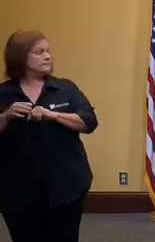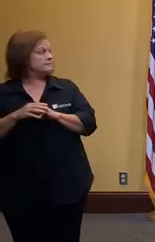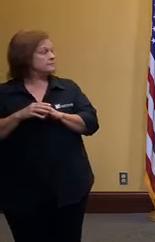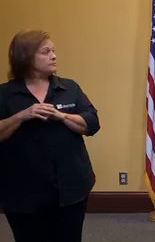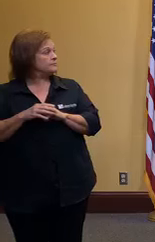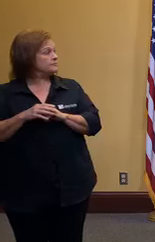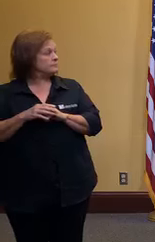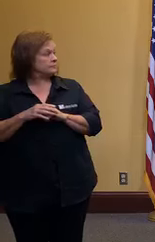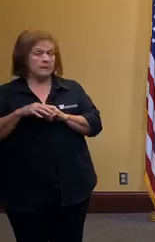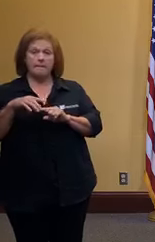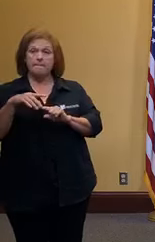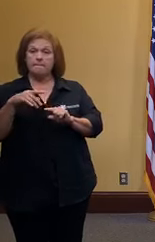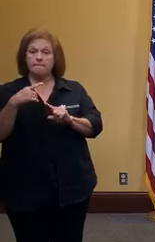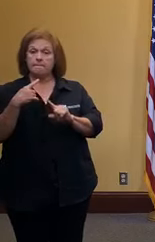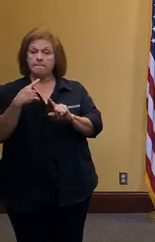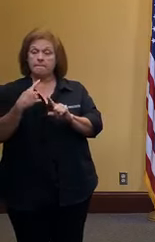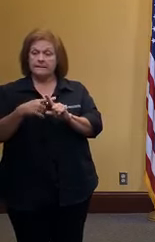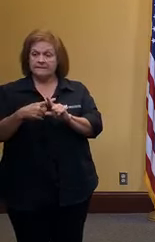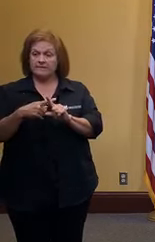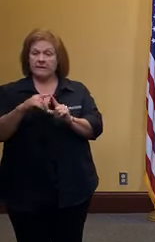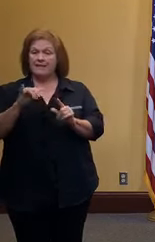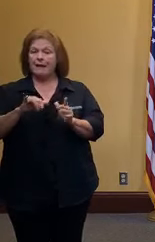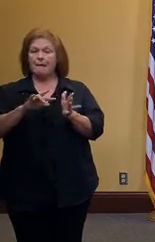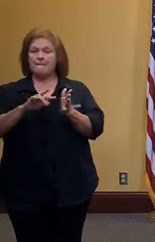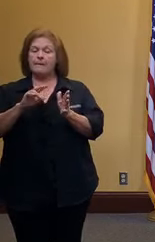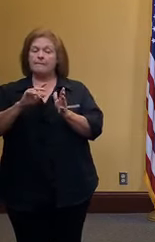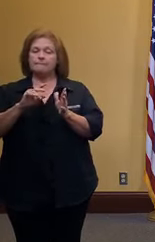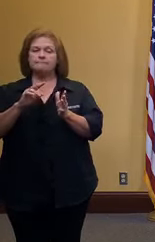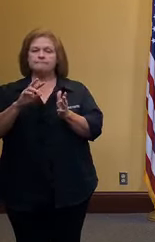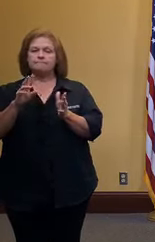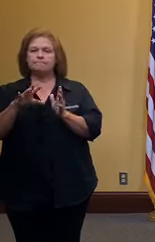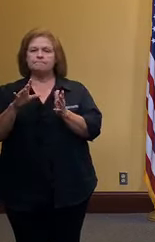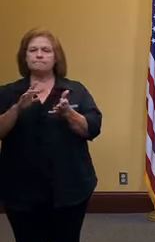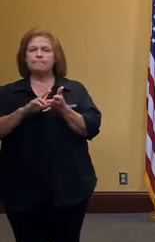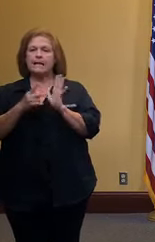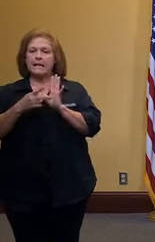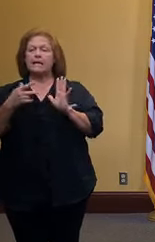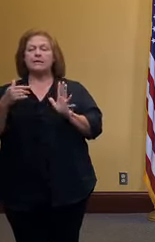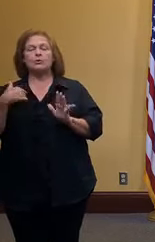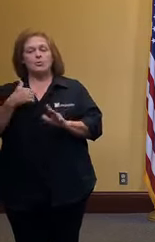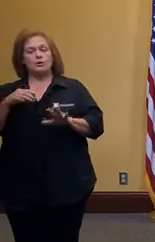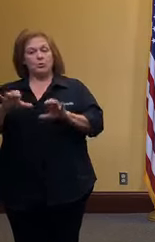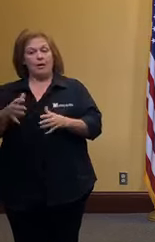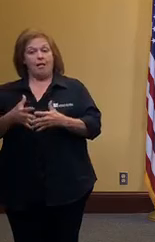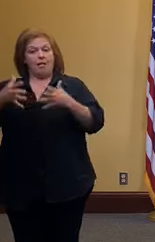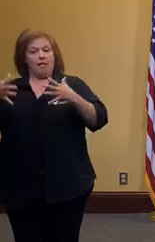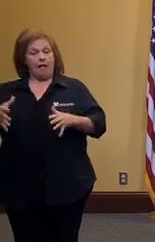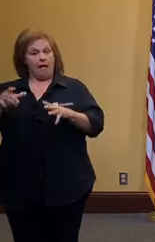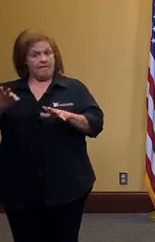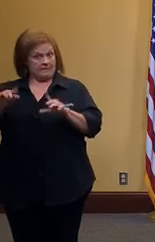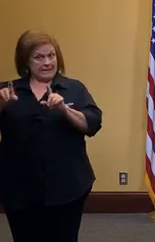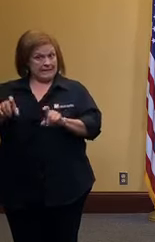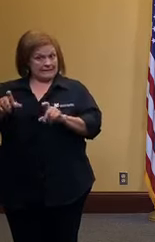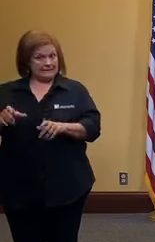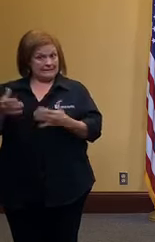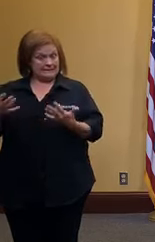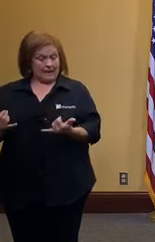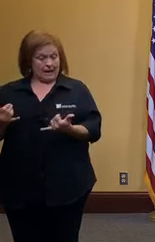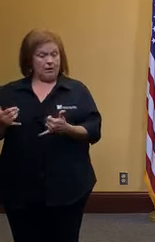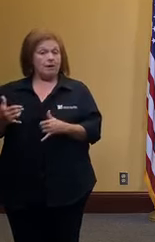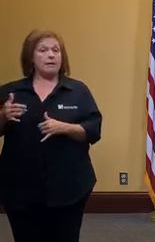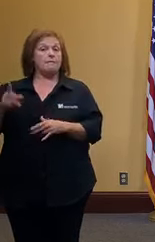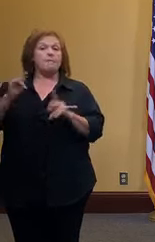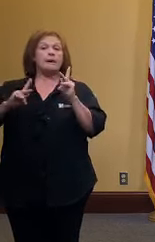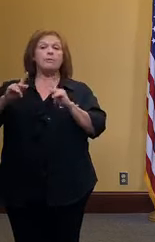um are positive which means that what fairly we are doing a lot of testing and in the general population